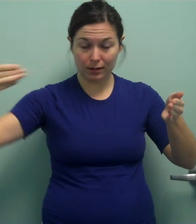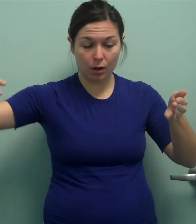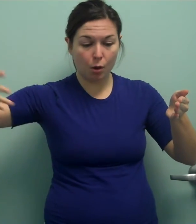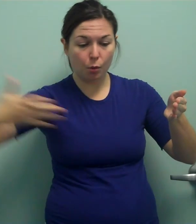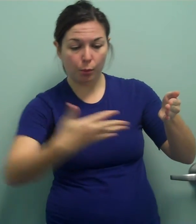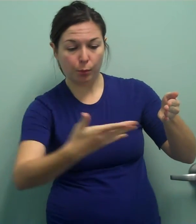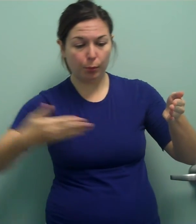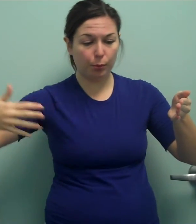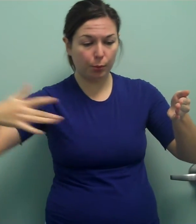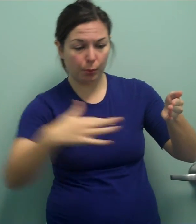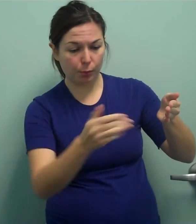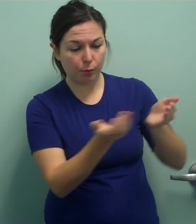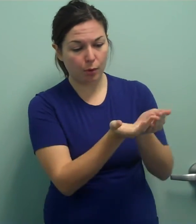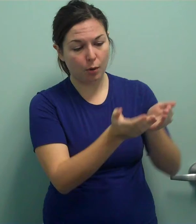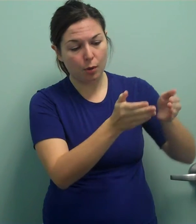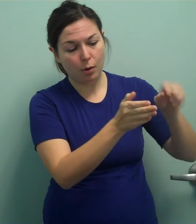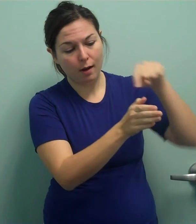One can sail all day beautifully that way.